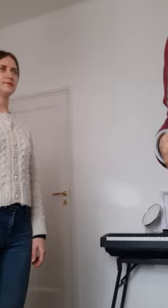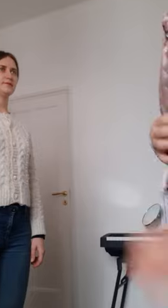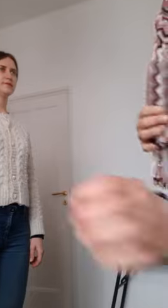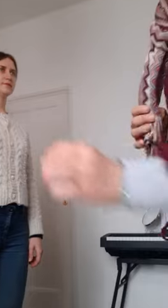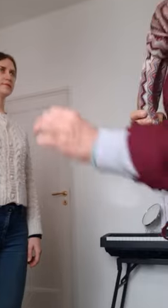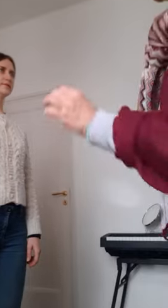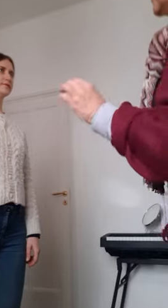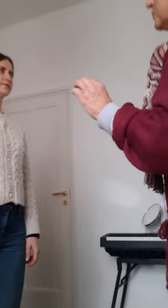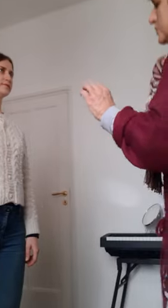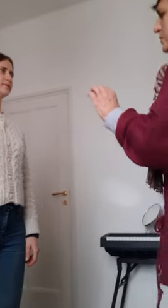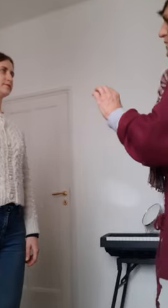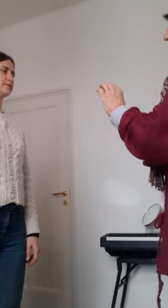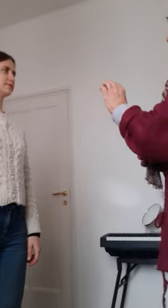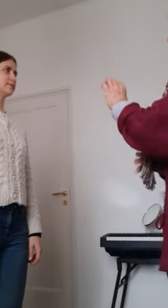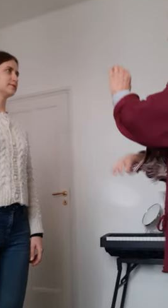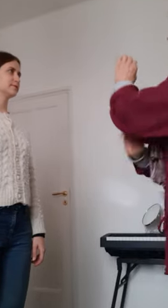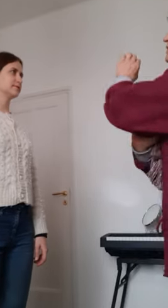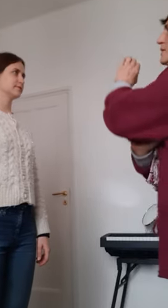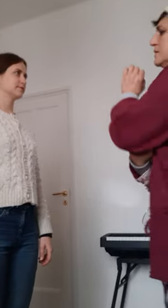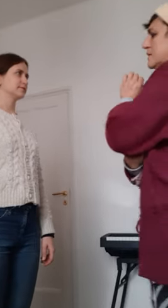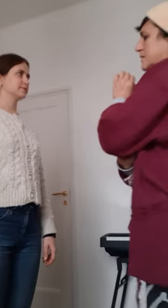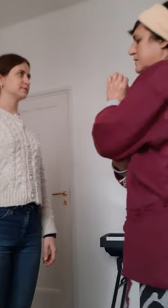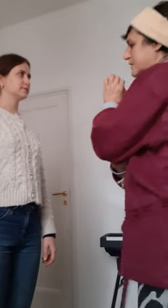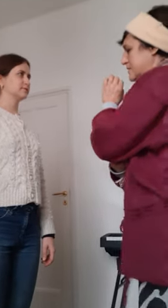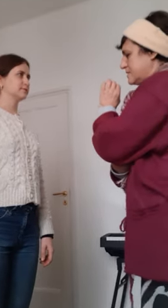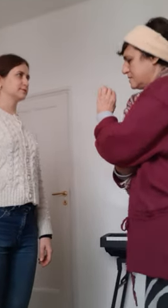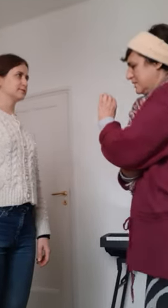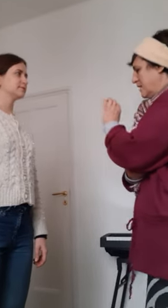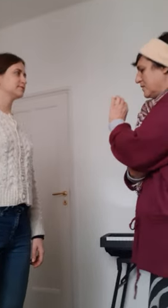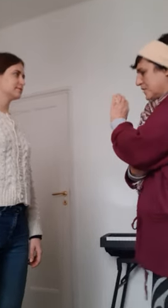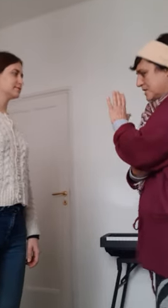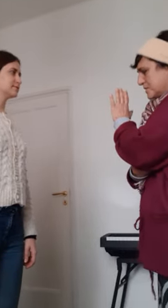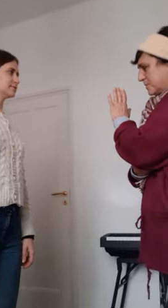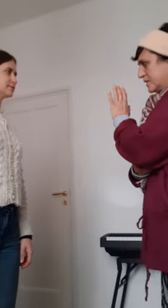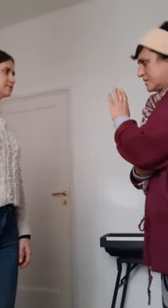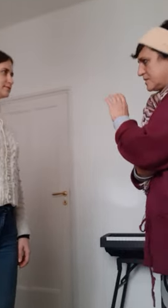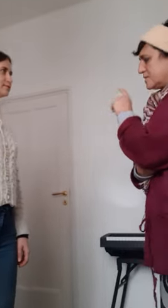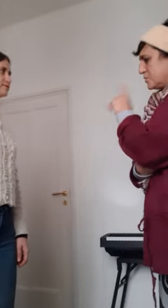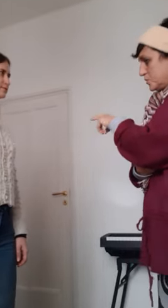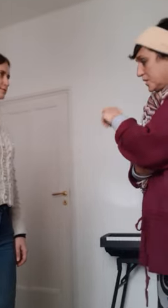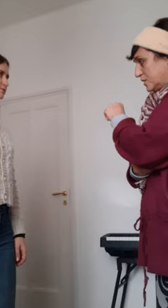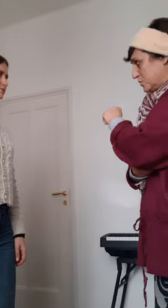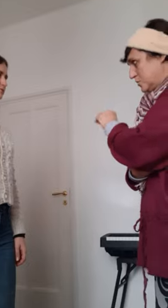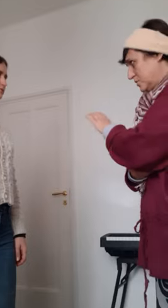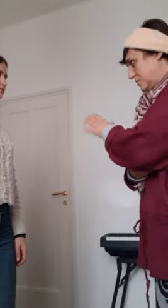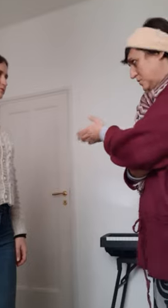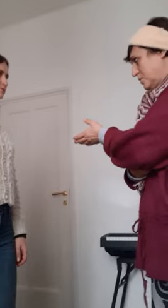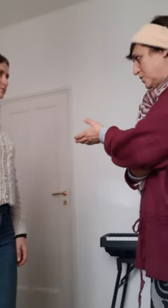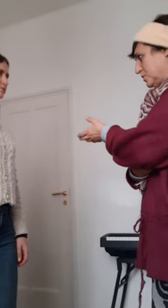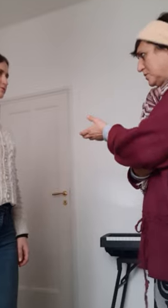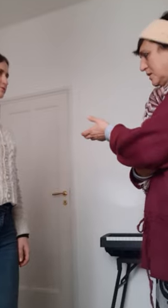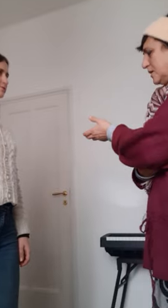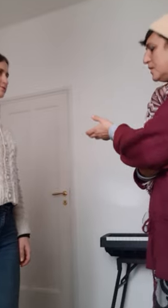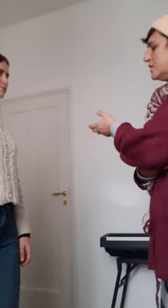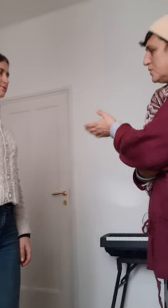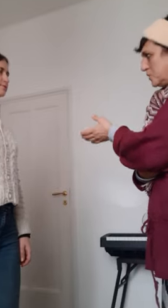let's fix this for a moment this very simple exercise which you can do on your own at home